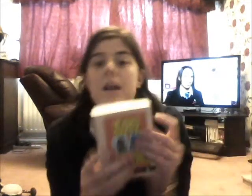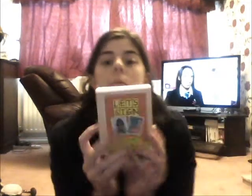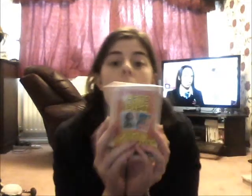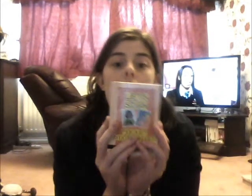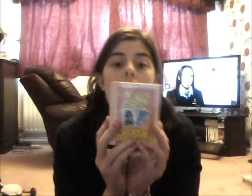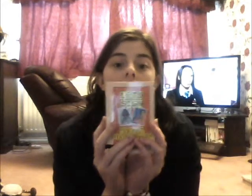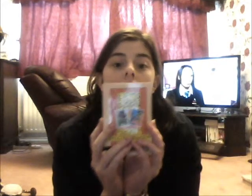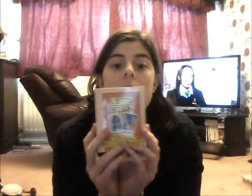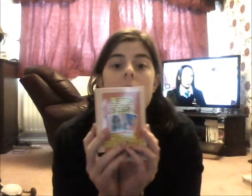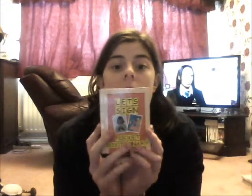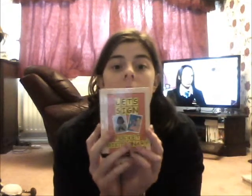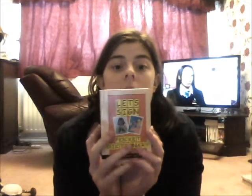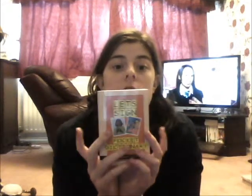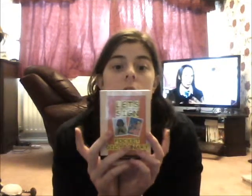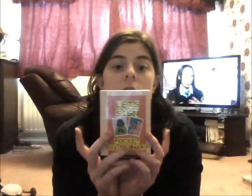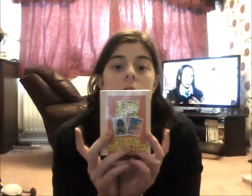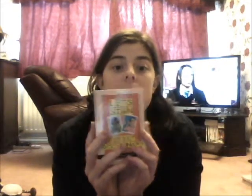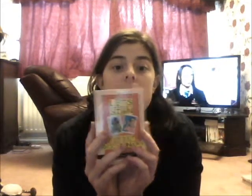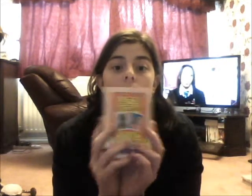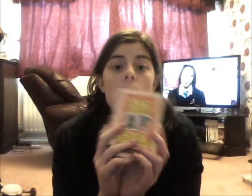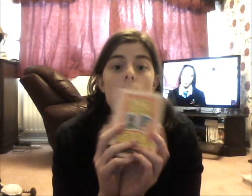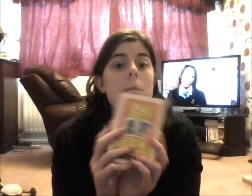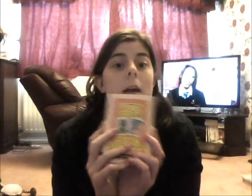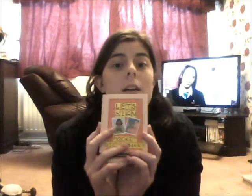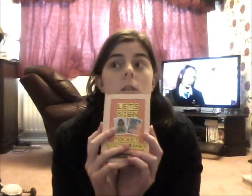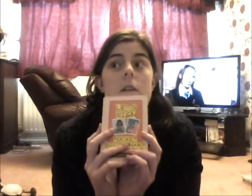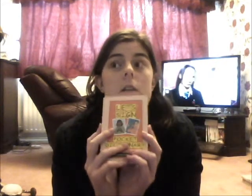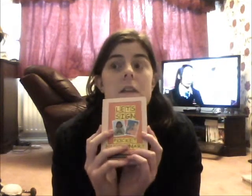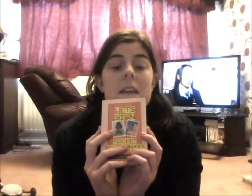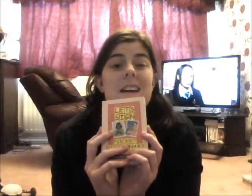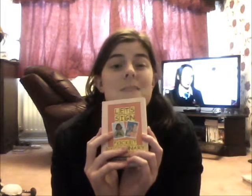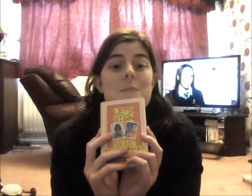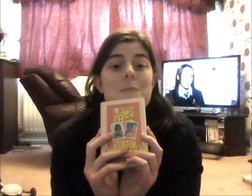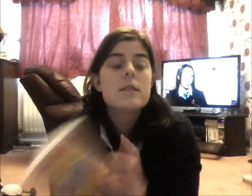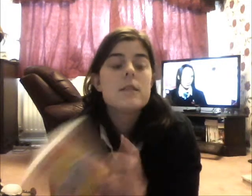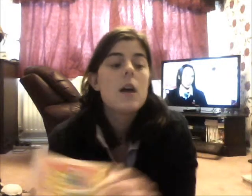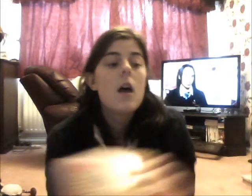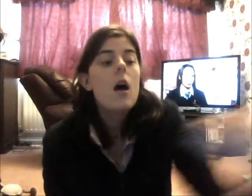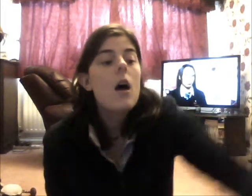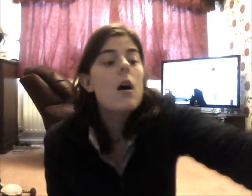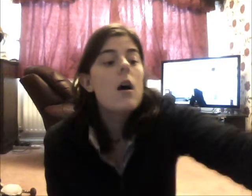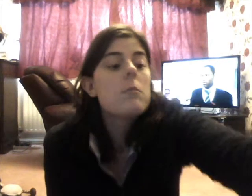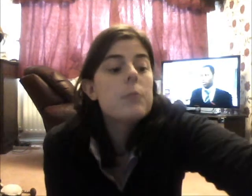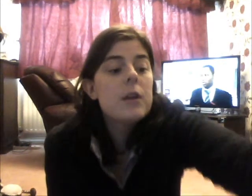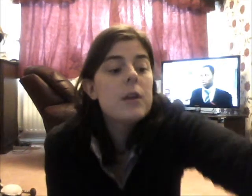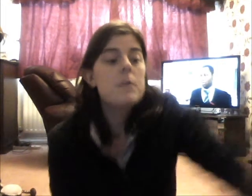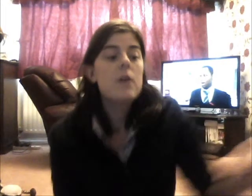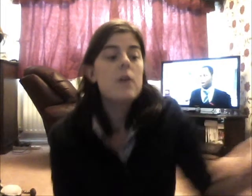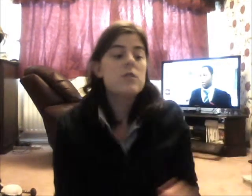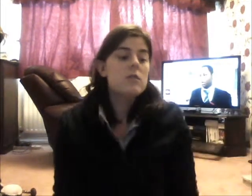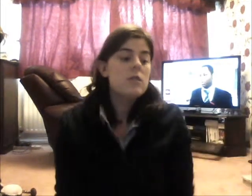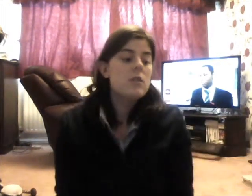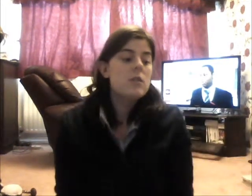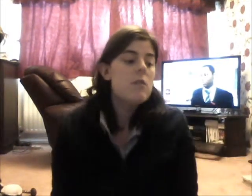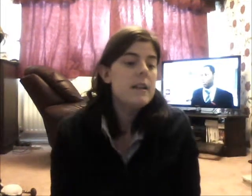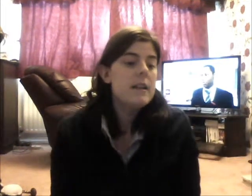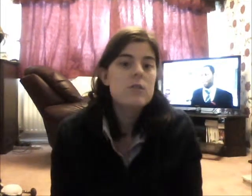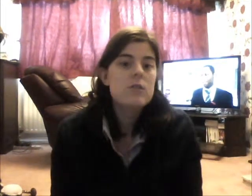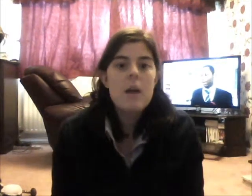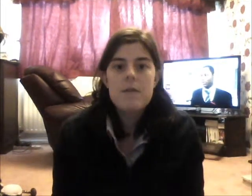bigger one, then they should fill in all of the blanks of everything that I've missed. Because, to be honest, you don't really describe everything